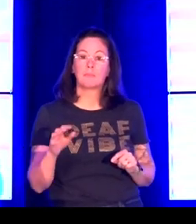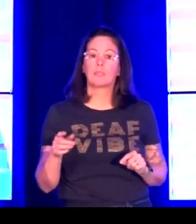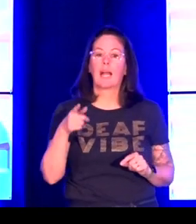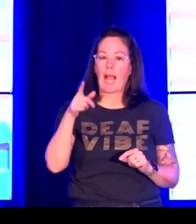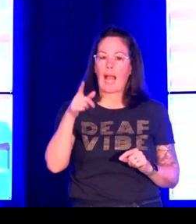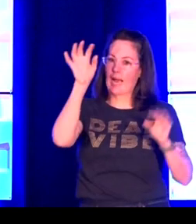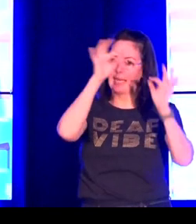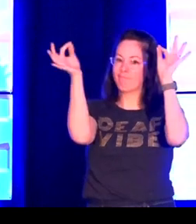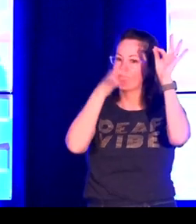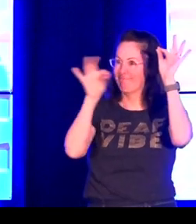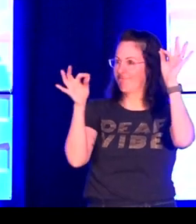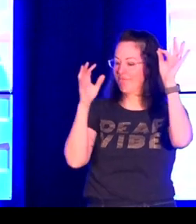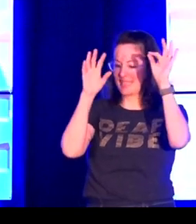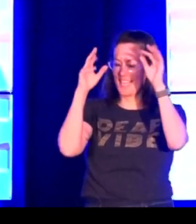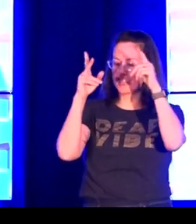released later this year.